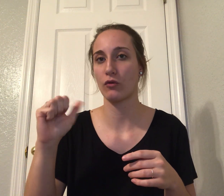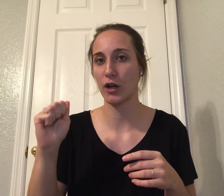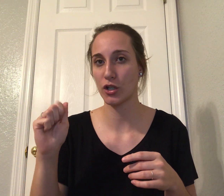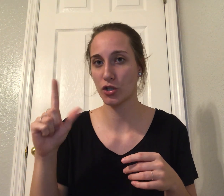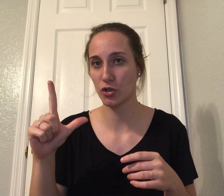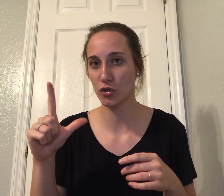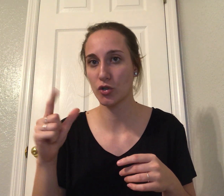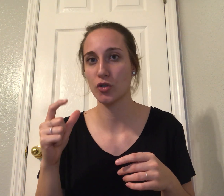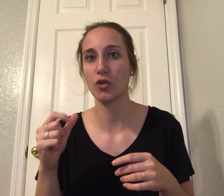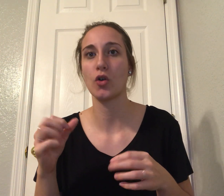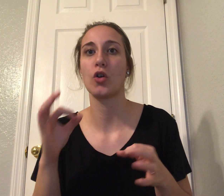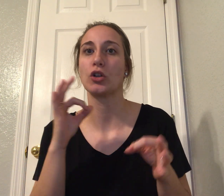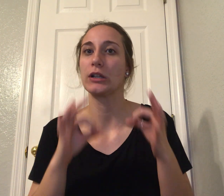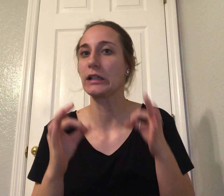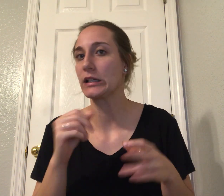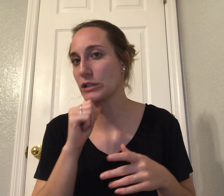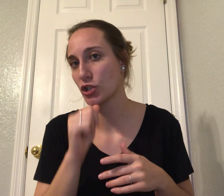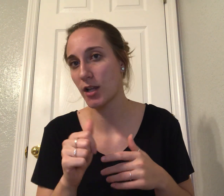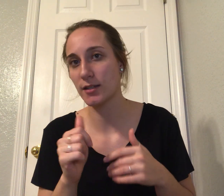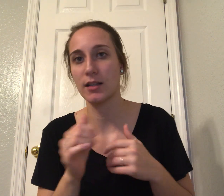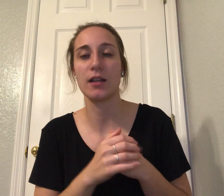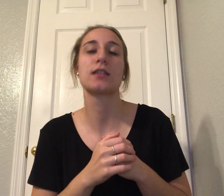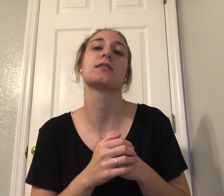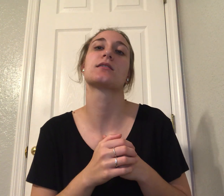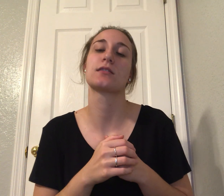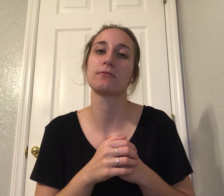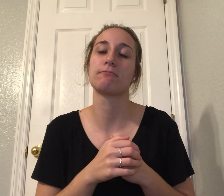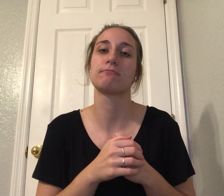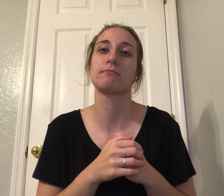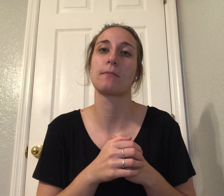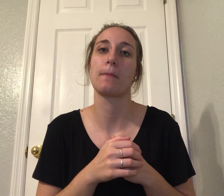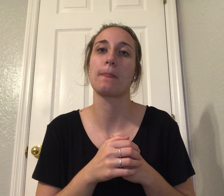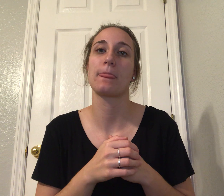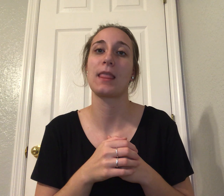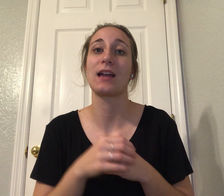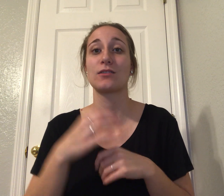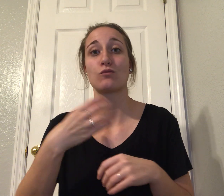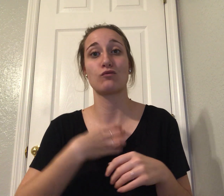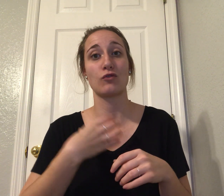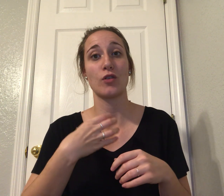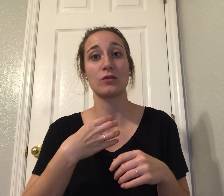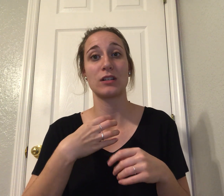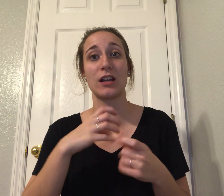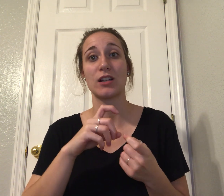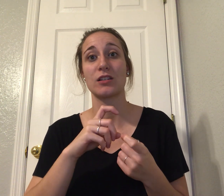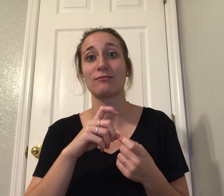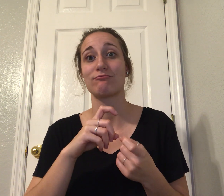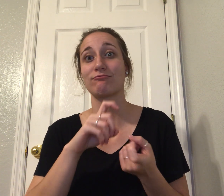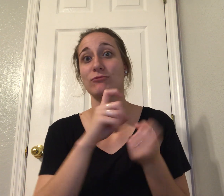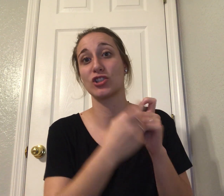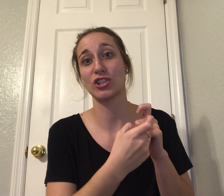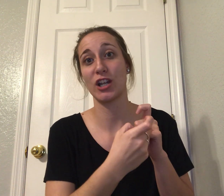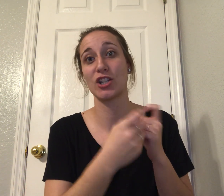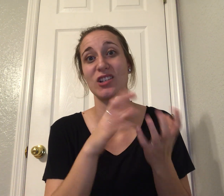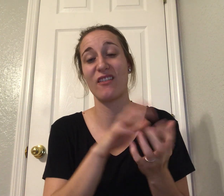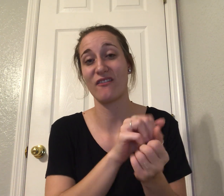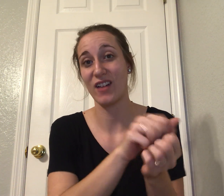then came this summer's national reckoning over racial justice as protests turned violent in Oregon, in Kentucky, in Minnesota,